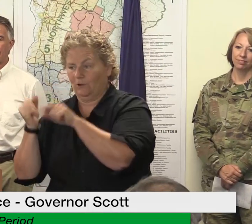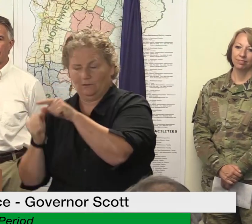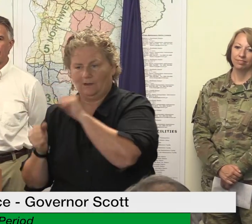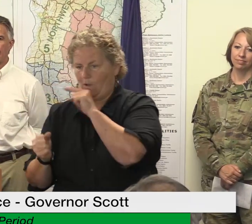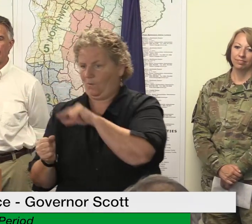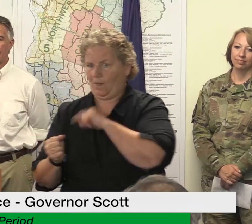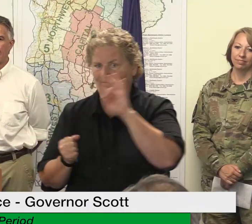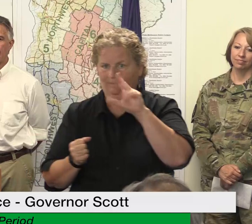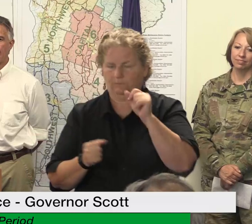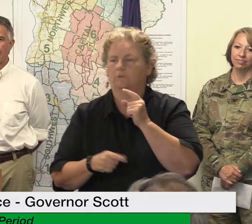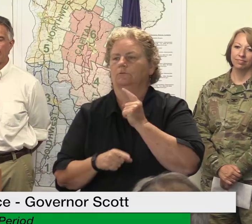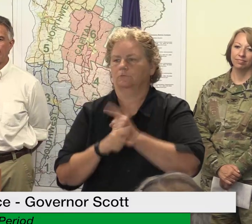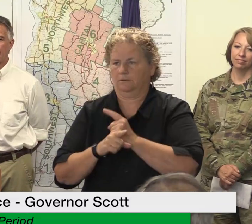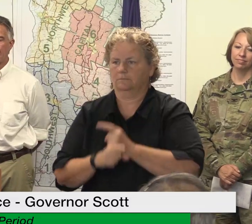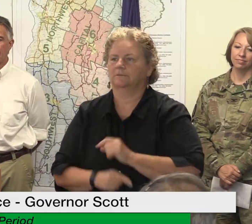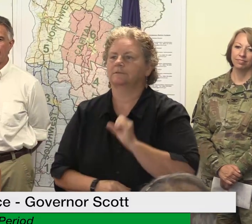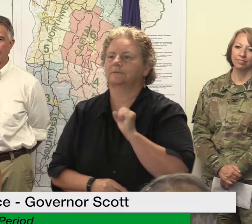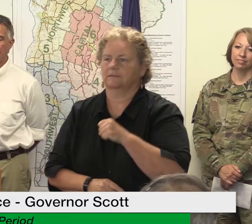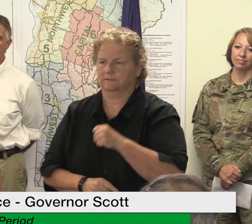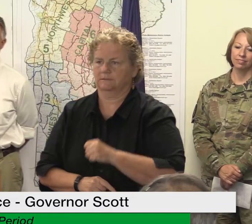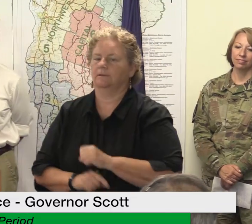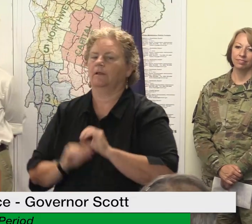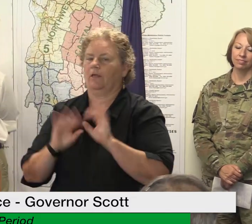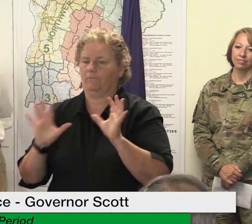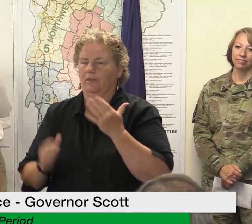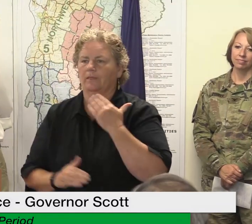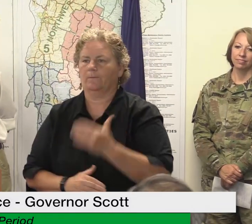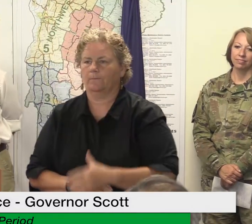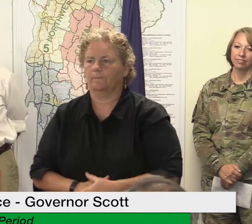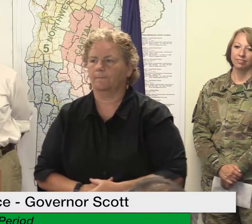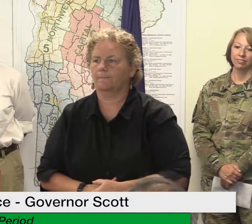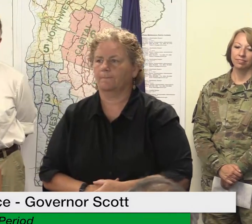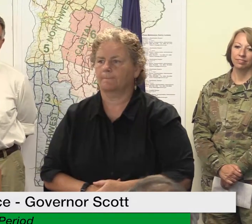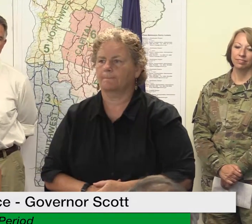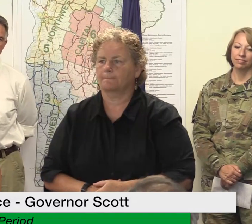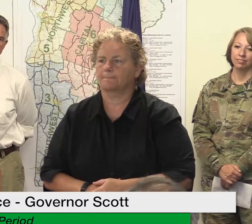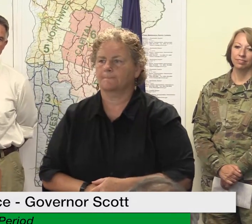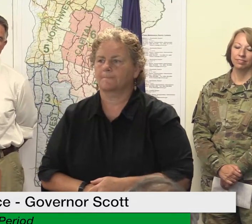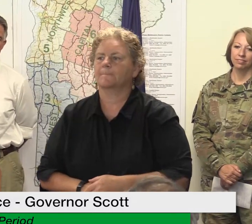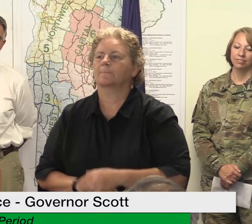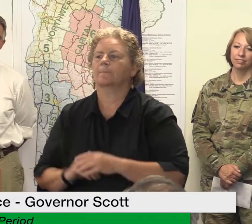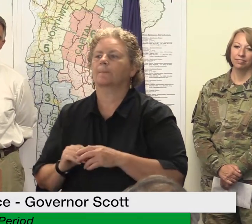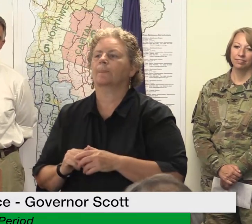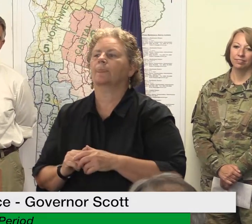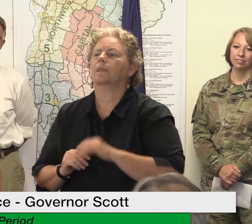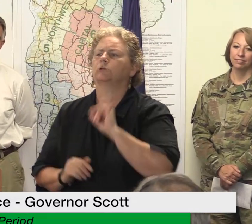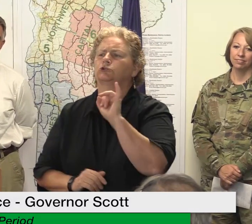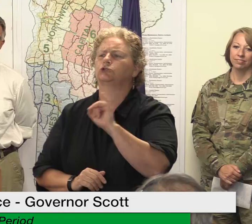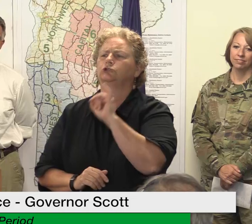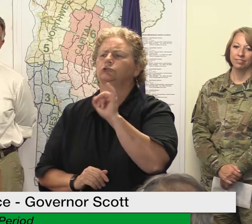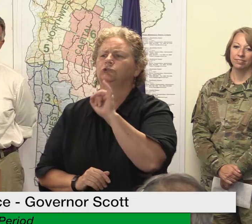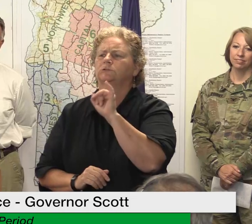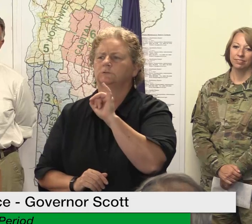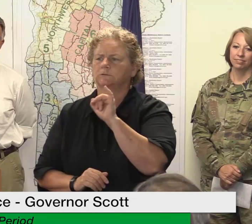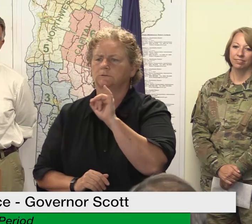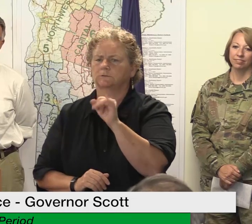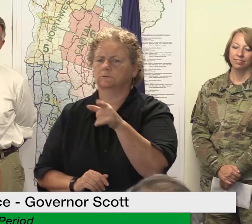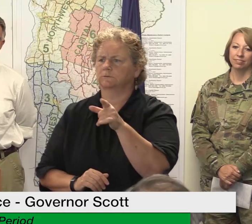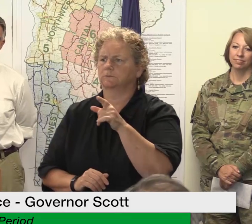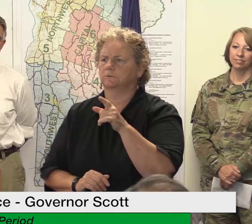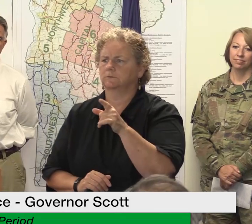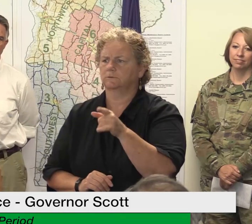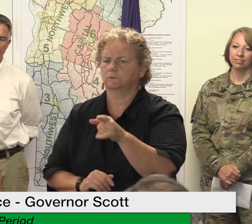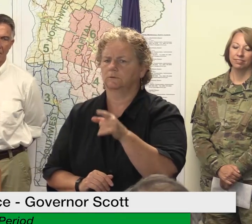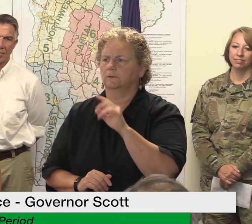report damages to their insurance company and then to a two-in-one in fema that their insurance premiums are going to hike